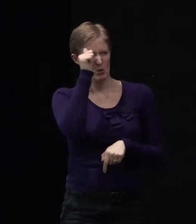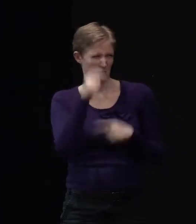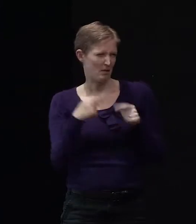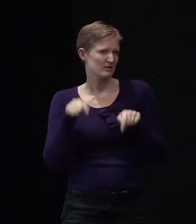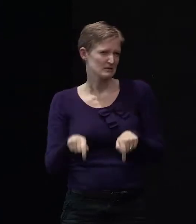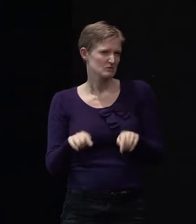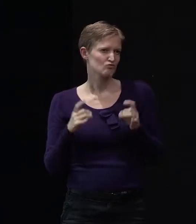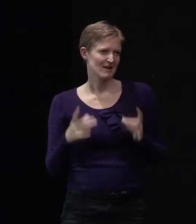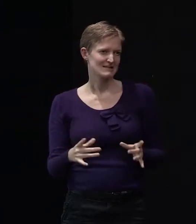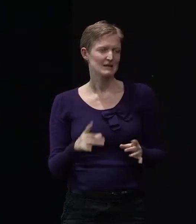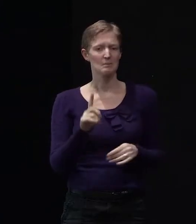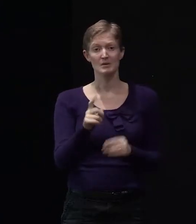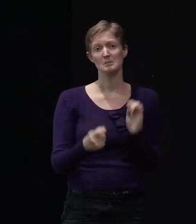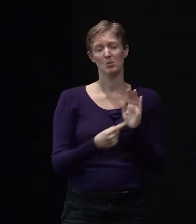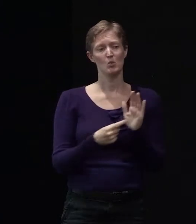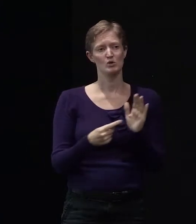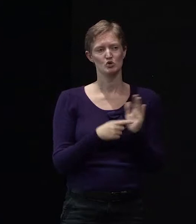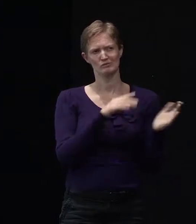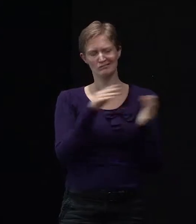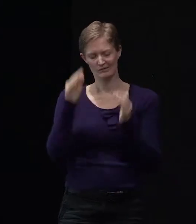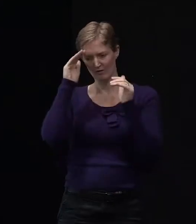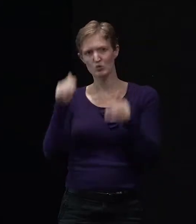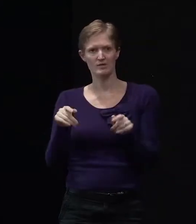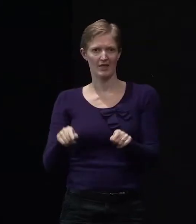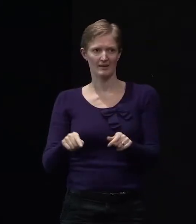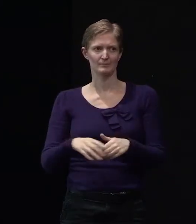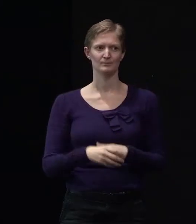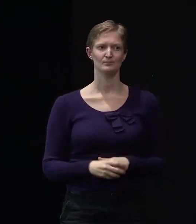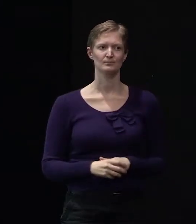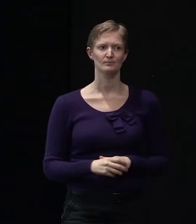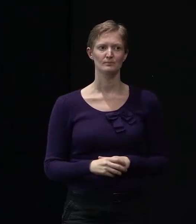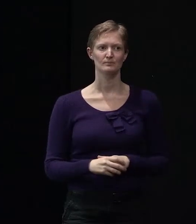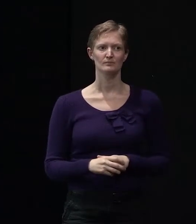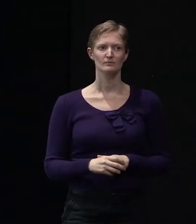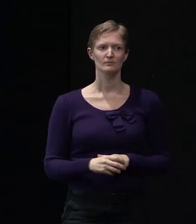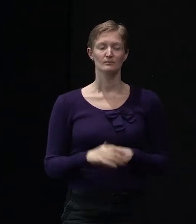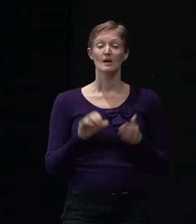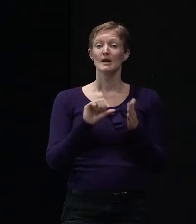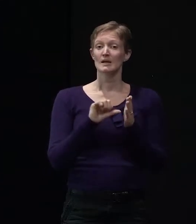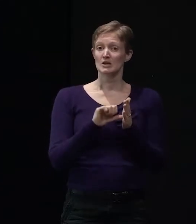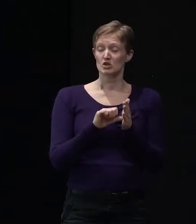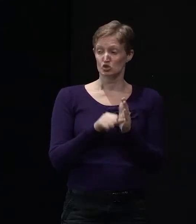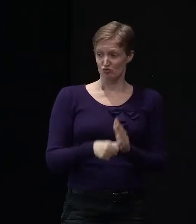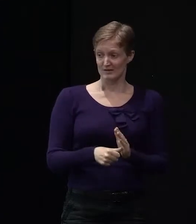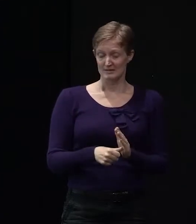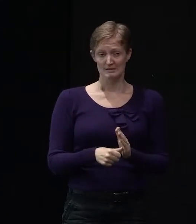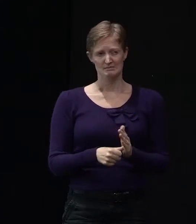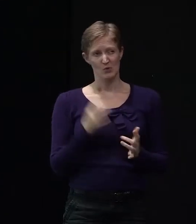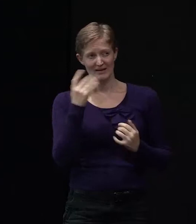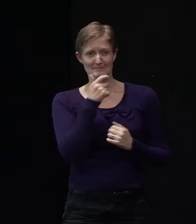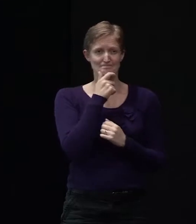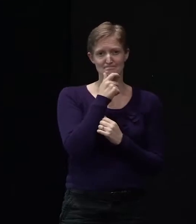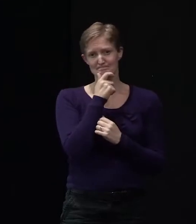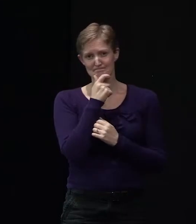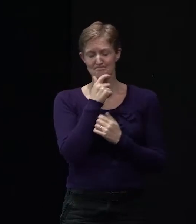it's important to draw your attention to them. The next thing, of course, is insurance. And if you're thinking of building or having